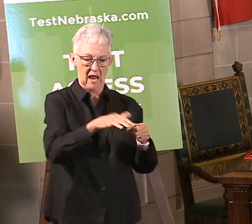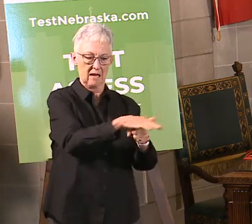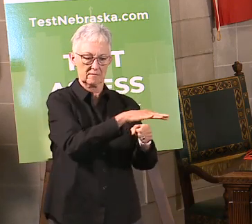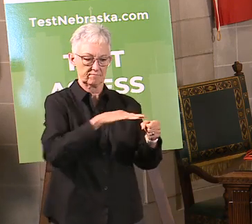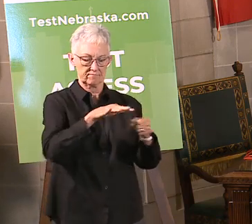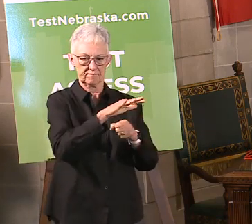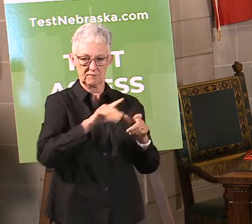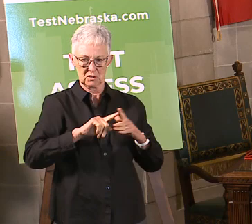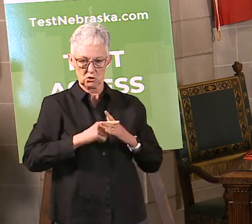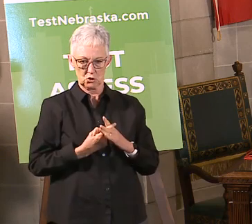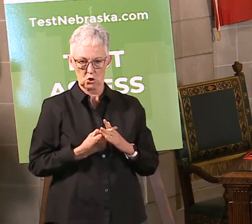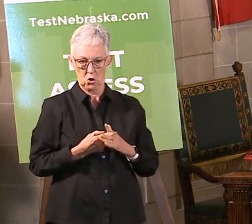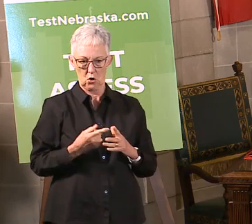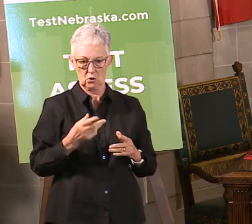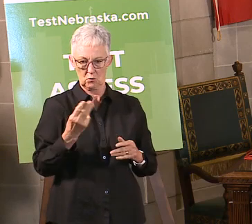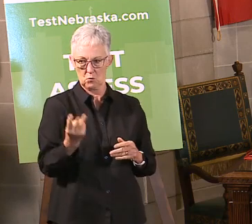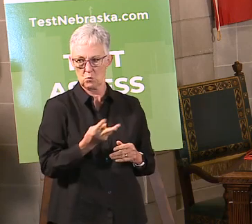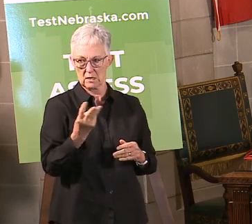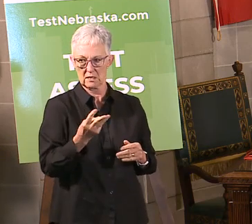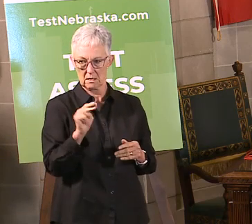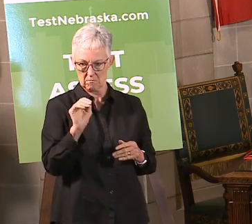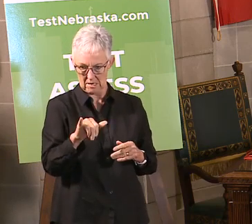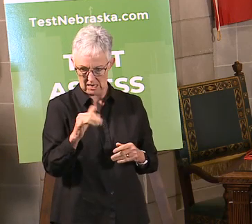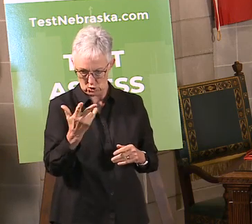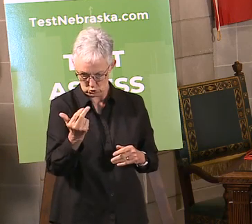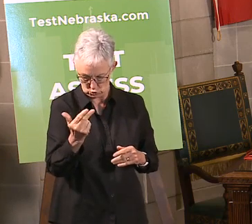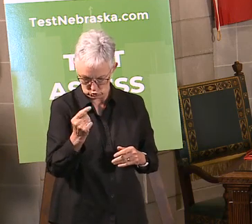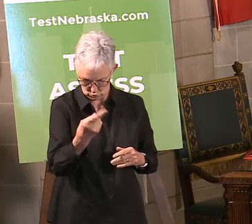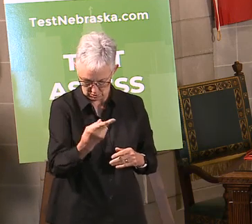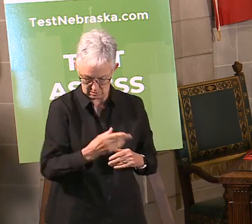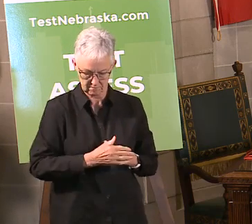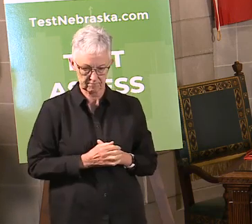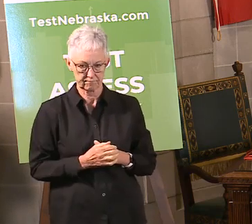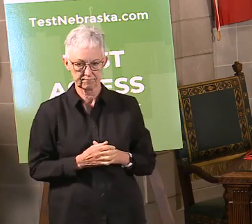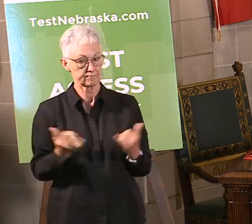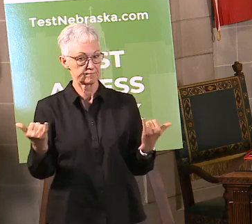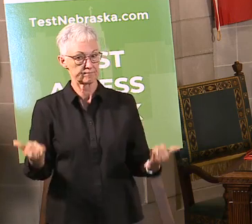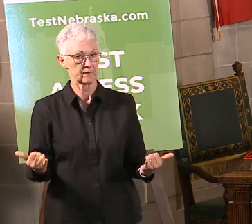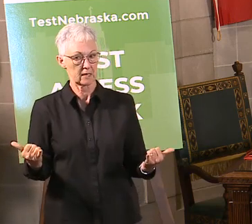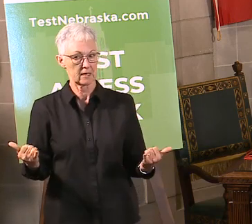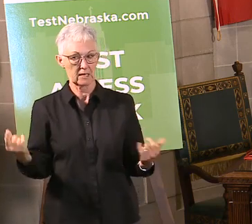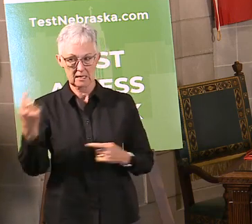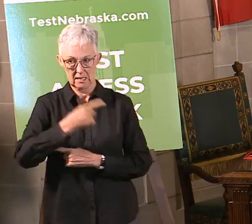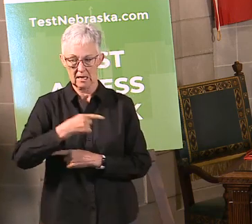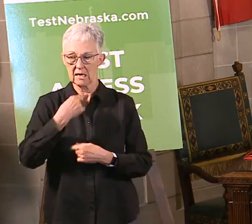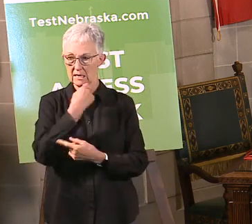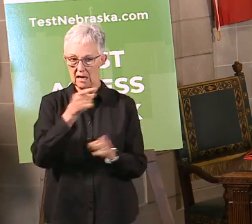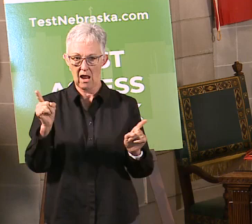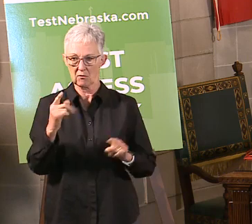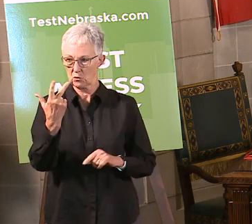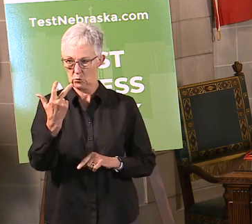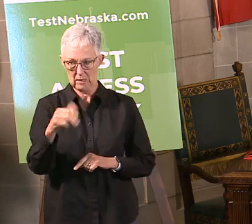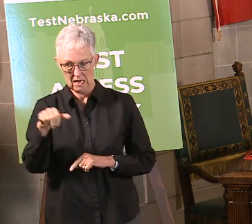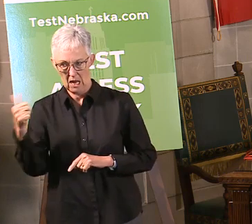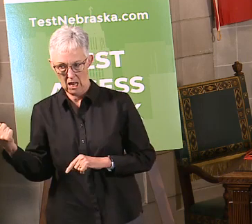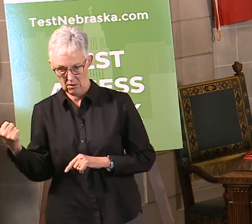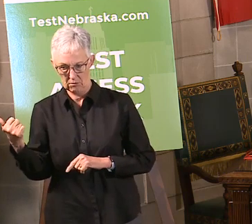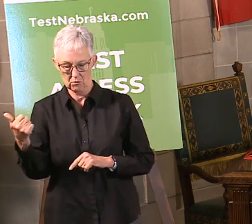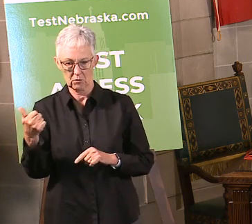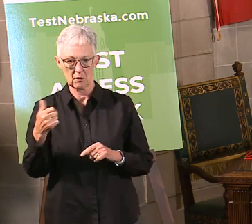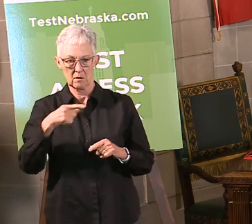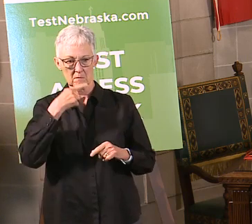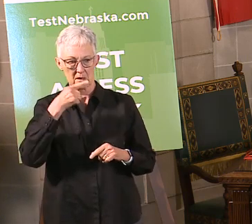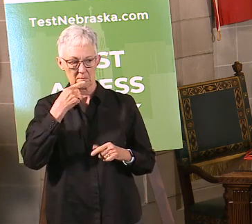on Wednesday, May 13th. And then today we're announcing in three other health districts, Public Health Solutions,